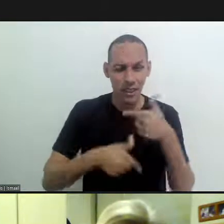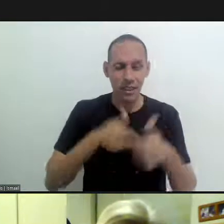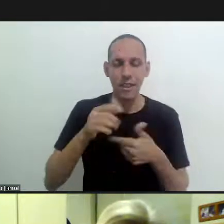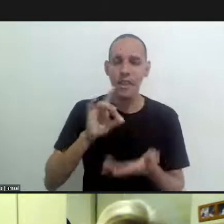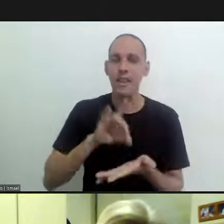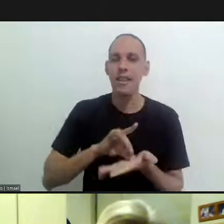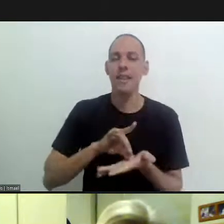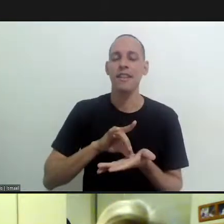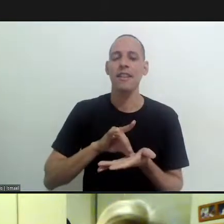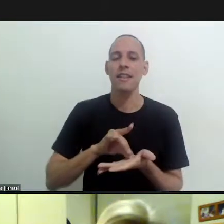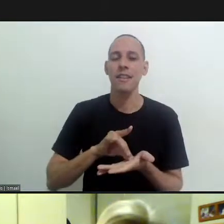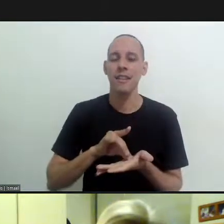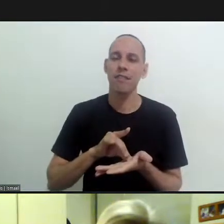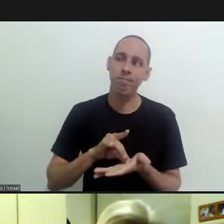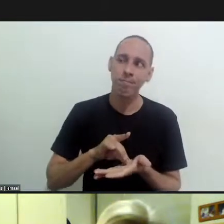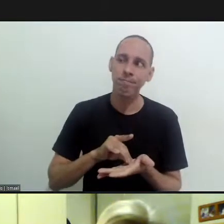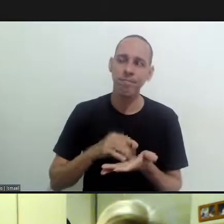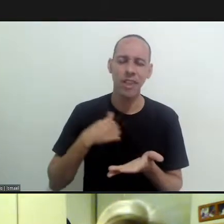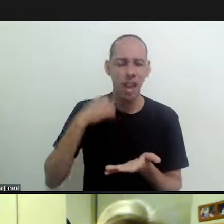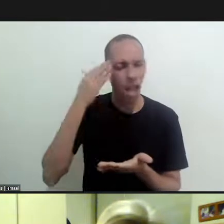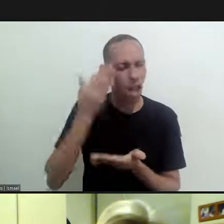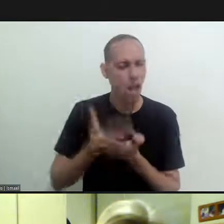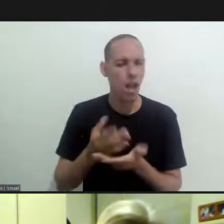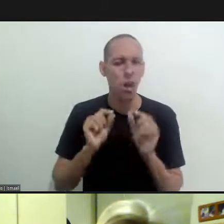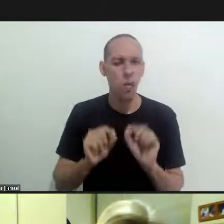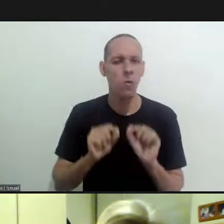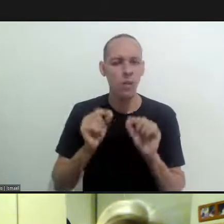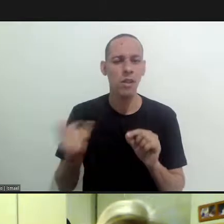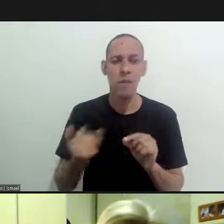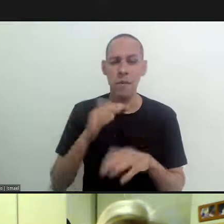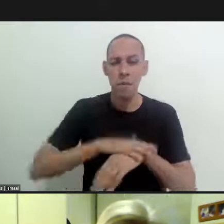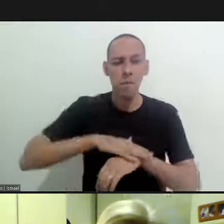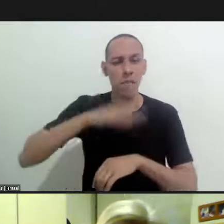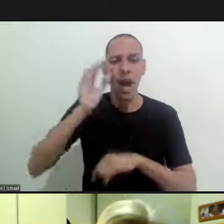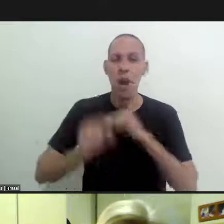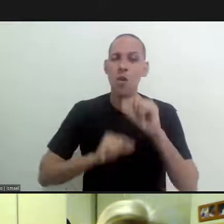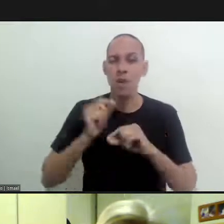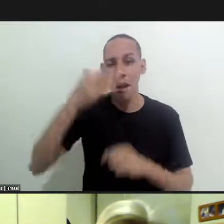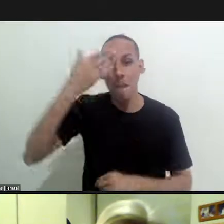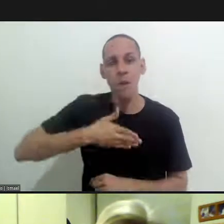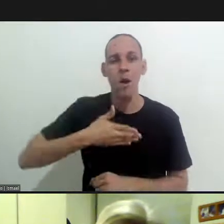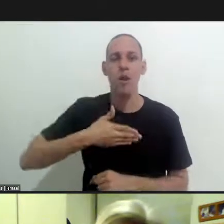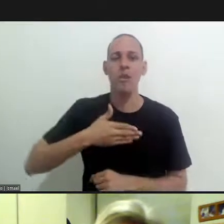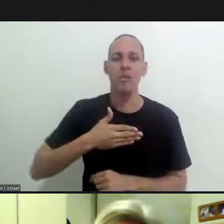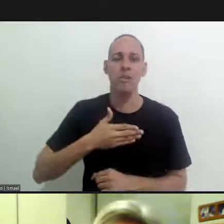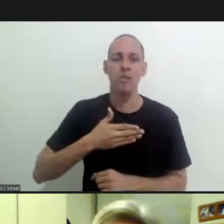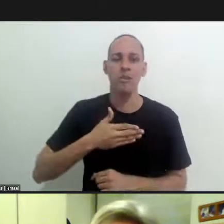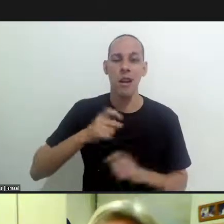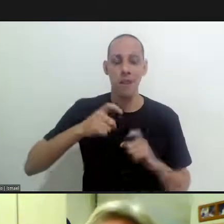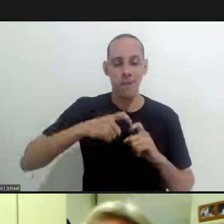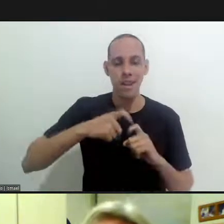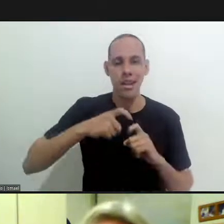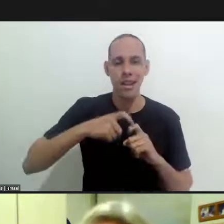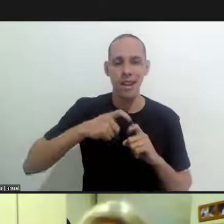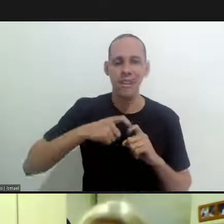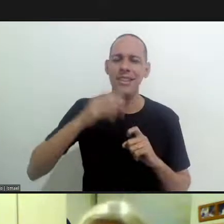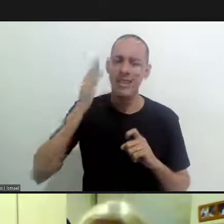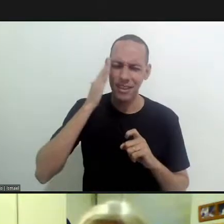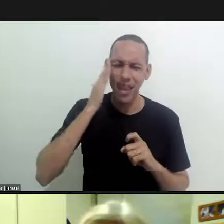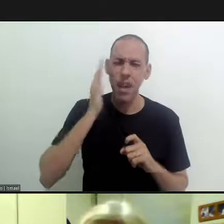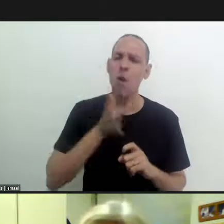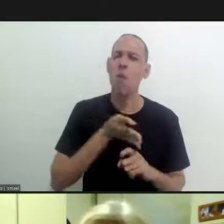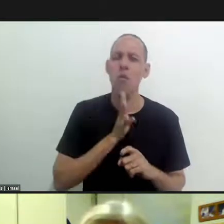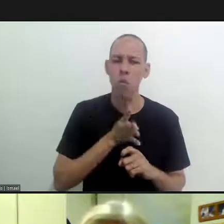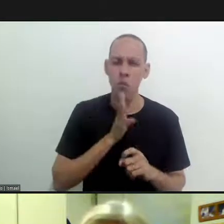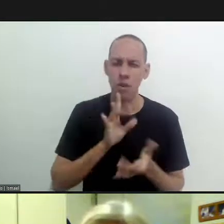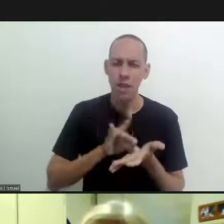working giving classes i believe it is more important that we are able to prove that